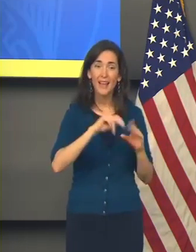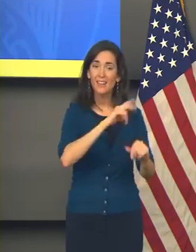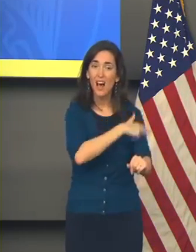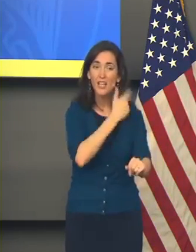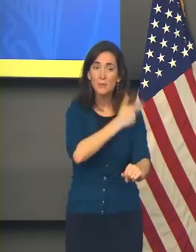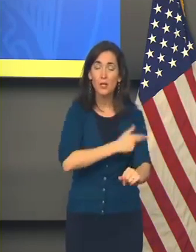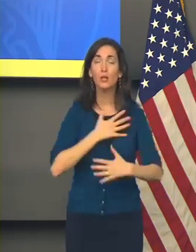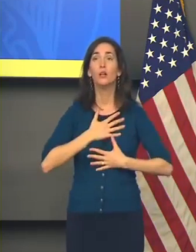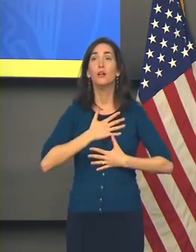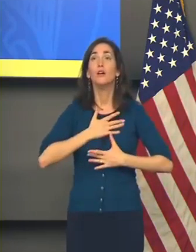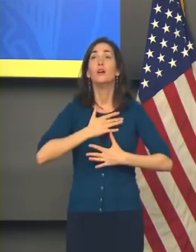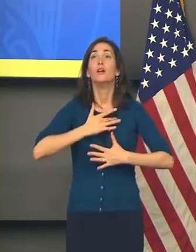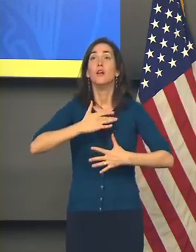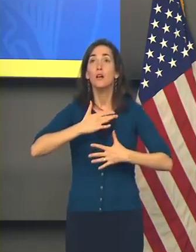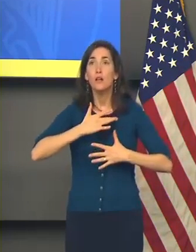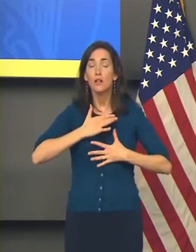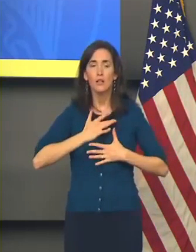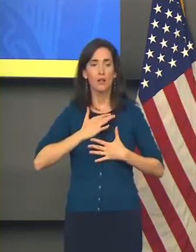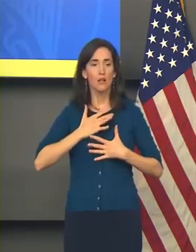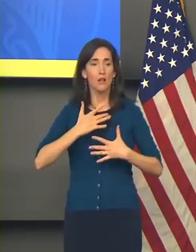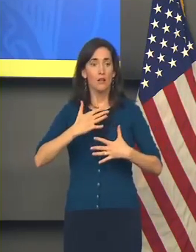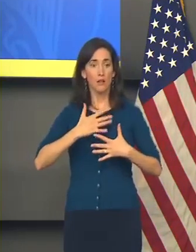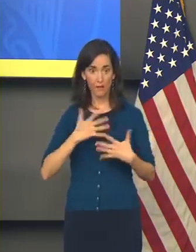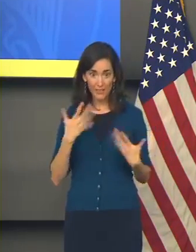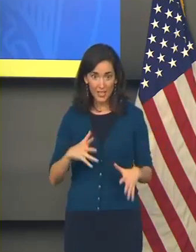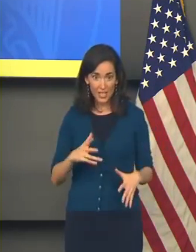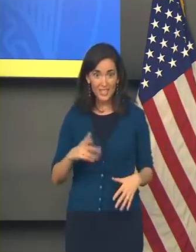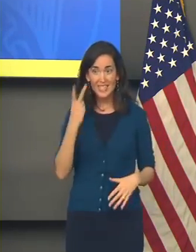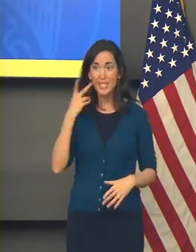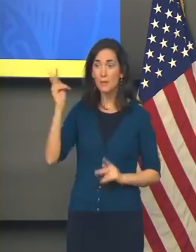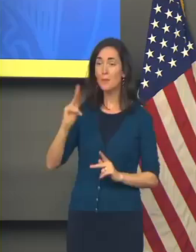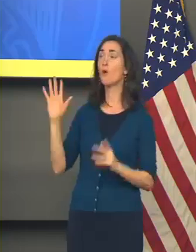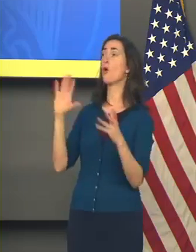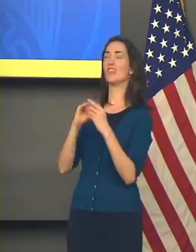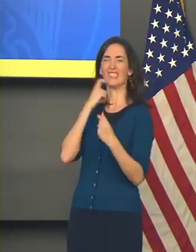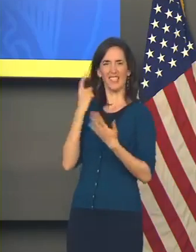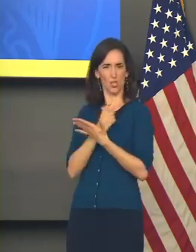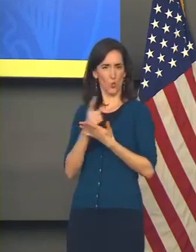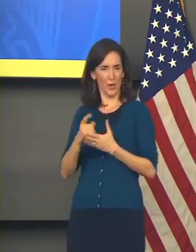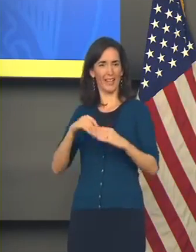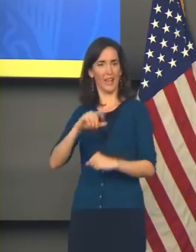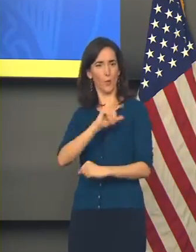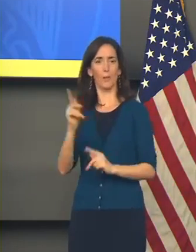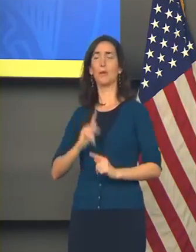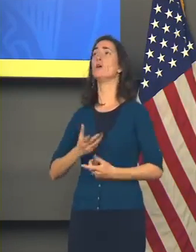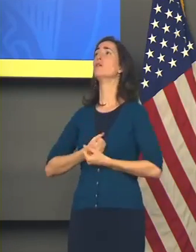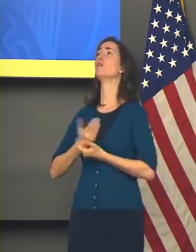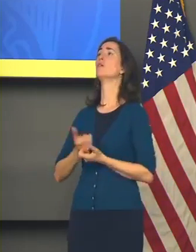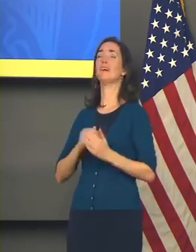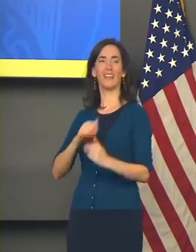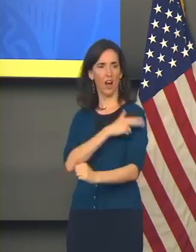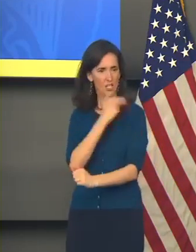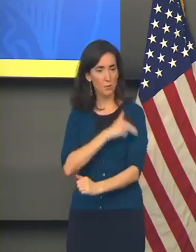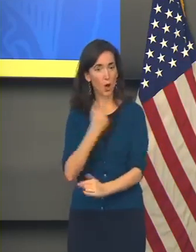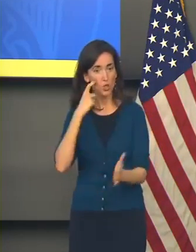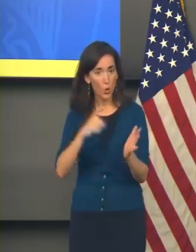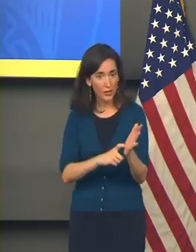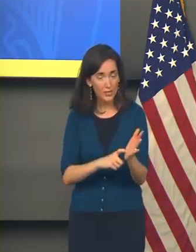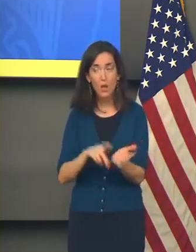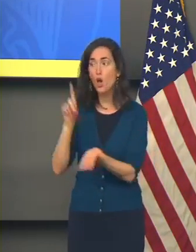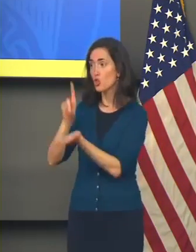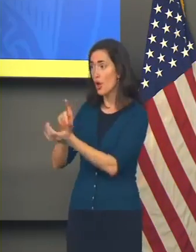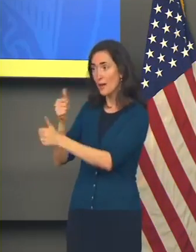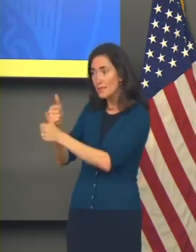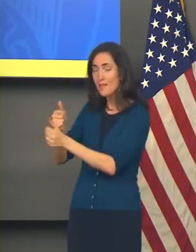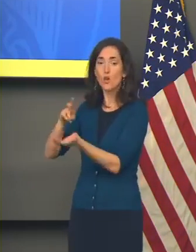struggling to breathe? Have you watched the testimonies given just this week in Louisiana in our hospitals by doctors